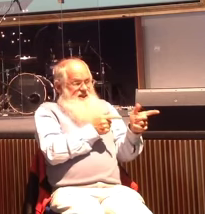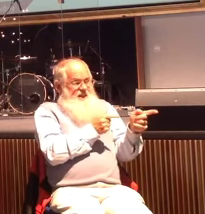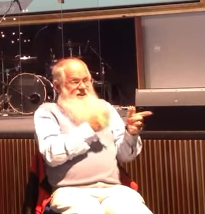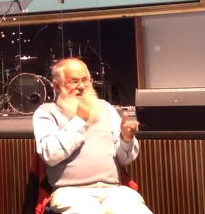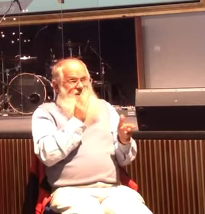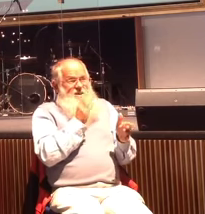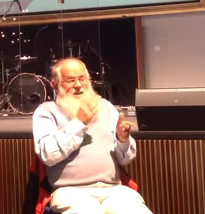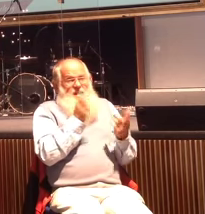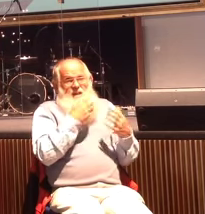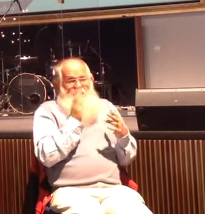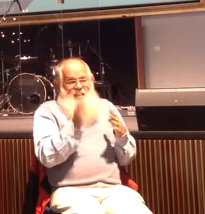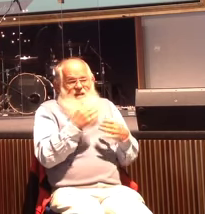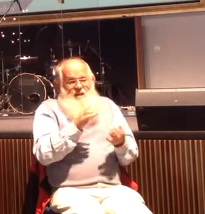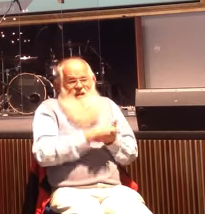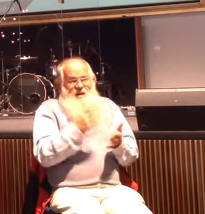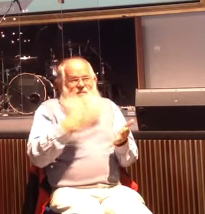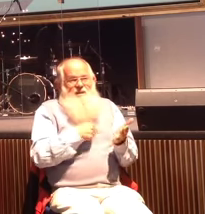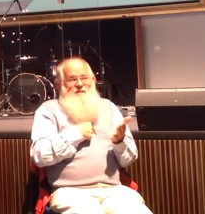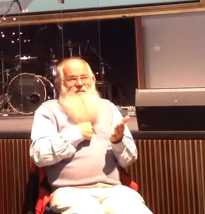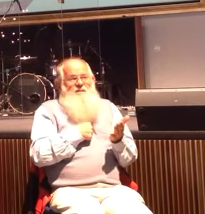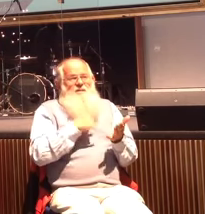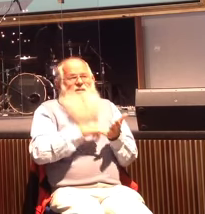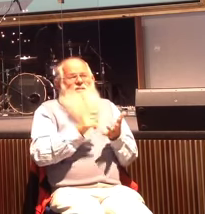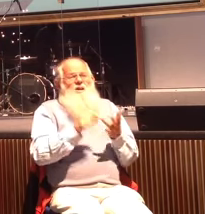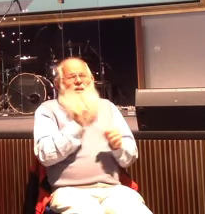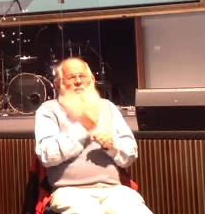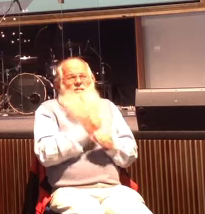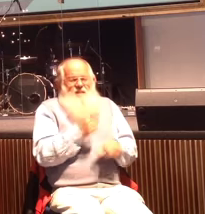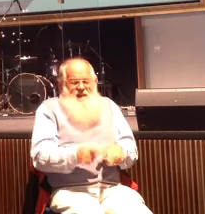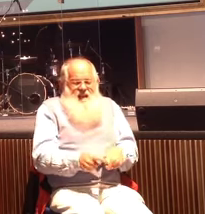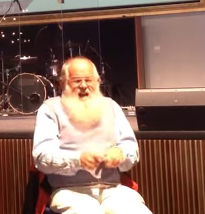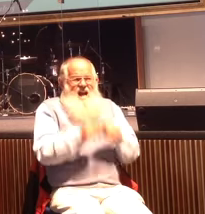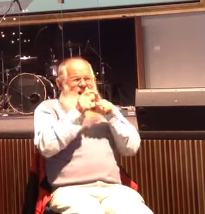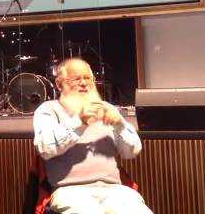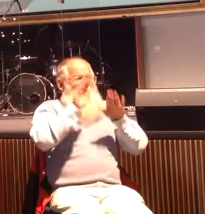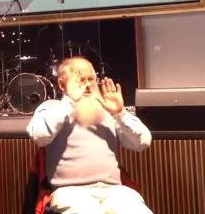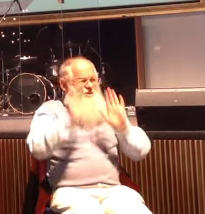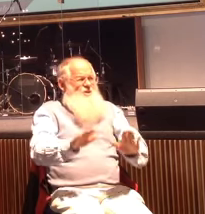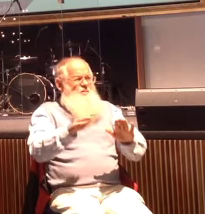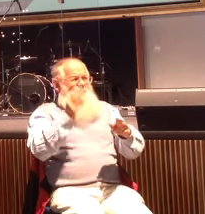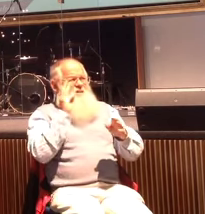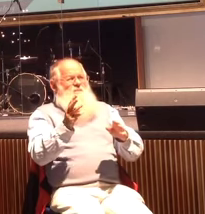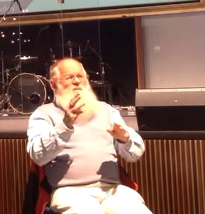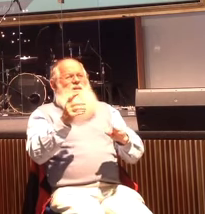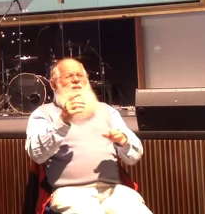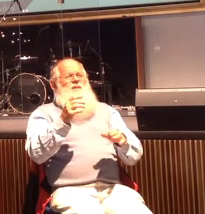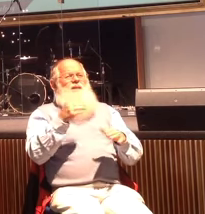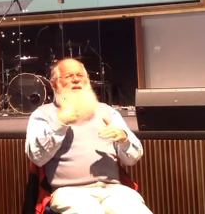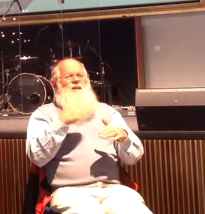We don't want him to come. They made it incredibly hard for him to get through the training but eventually he does